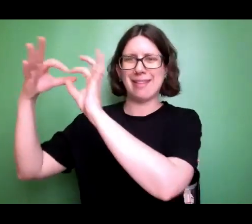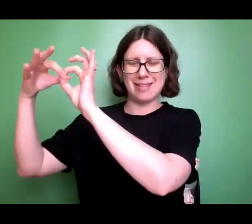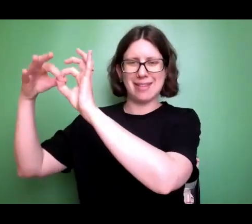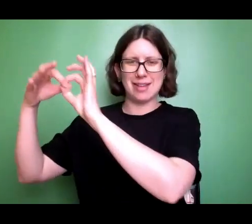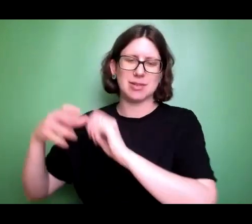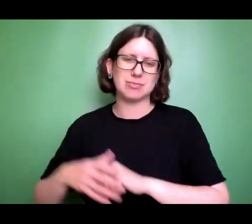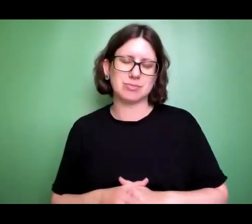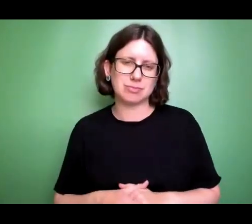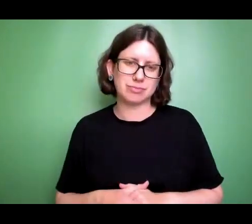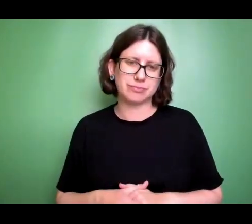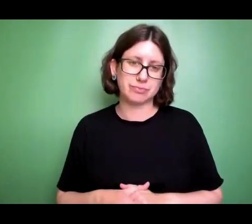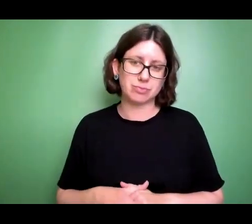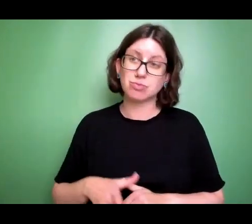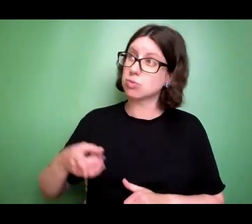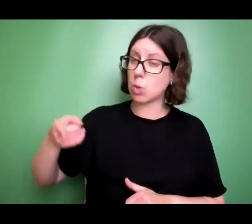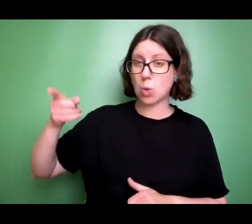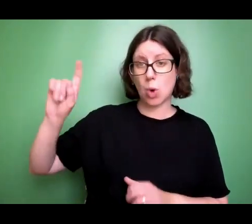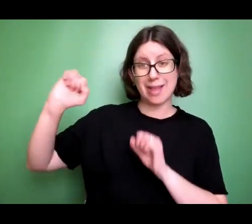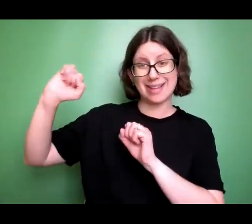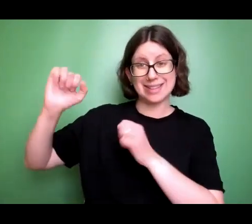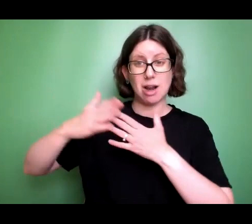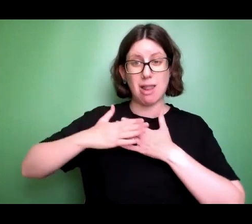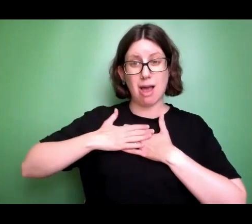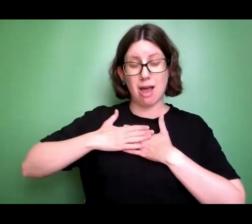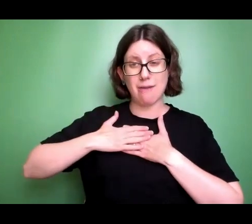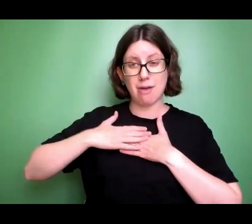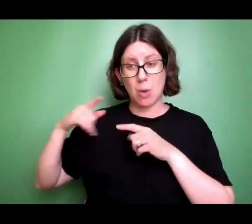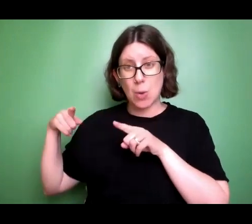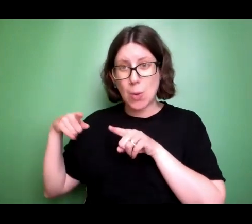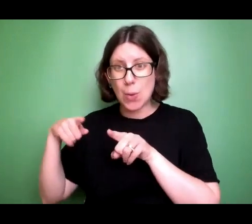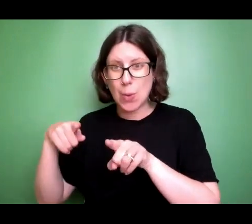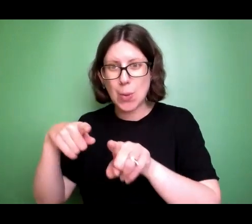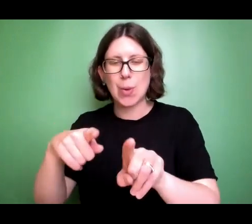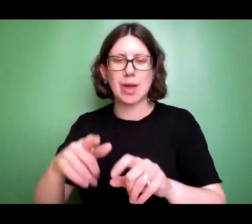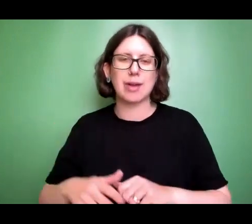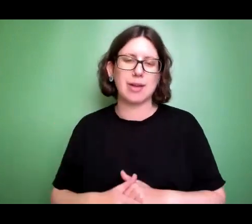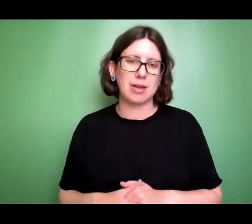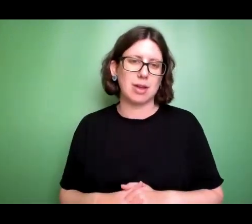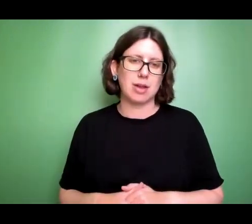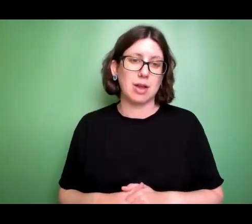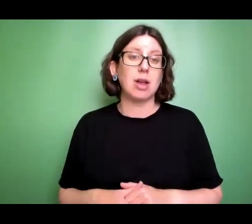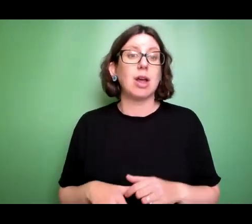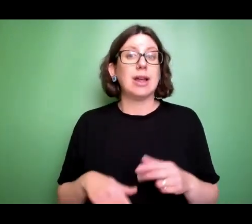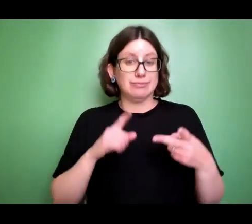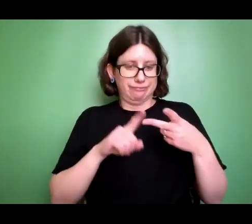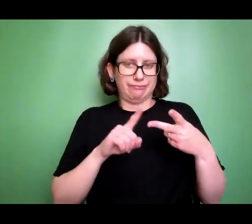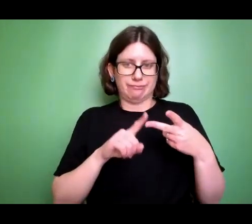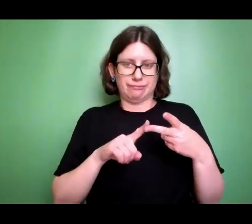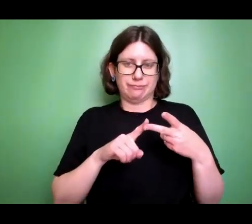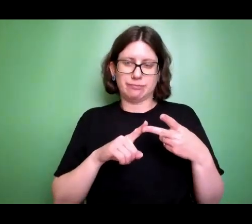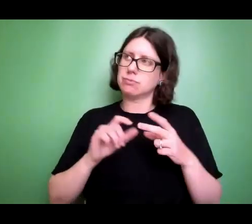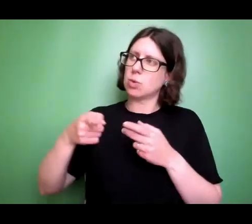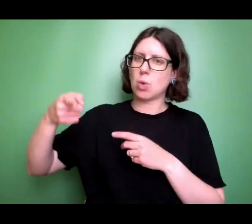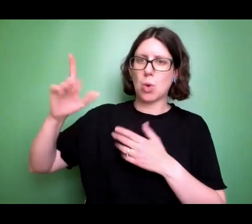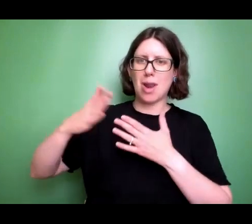pursues. And then I think what the Apostle John says is that God's kind of love pardons from verses 9